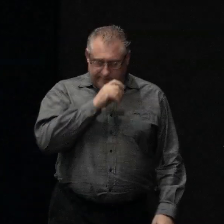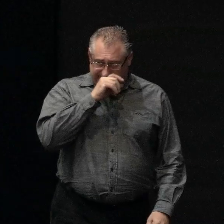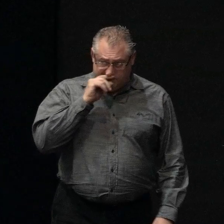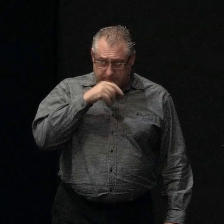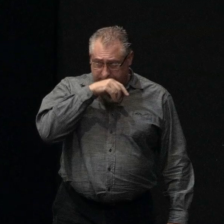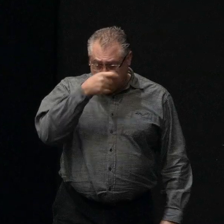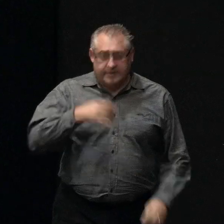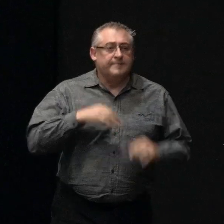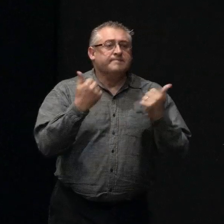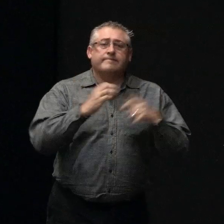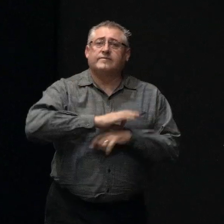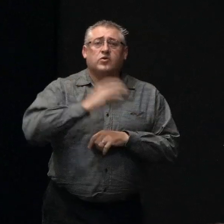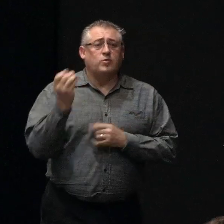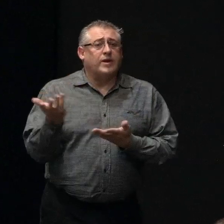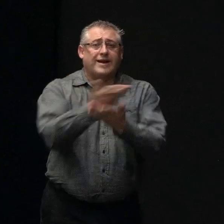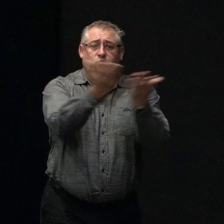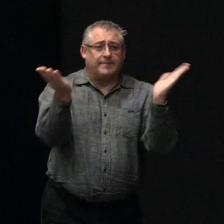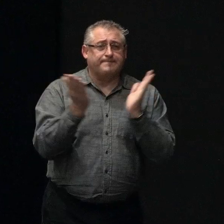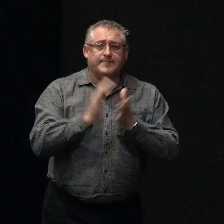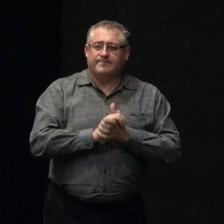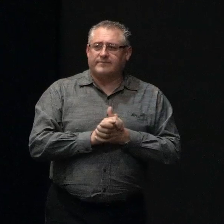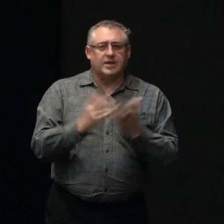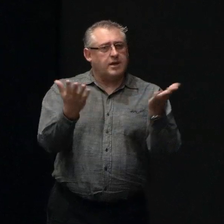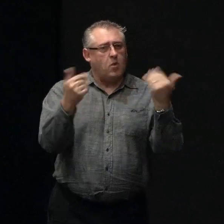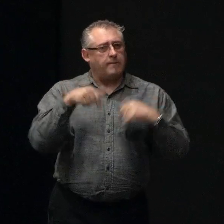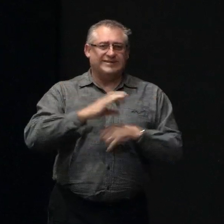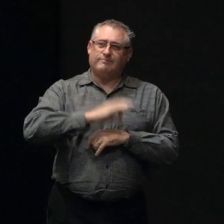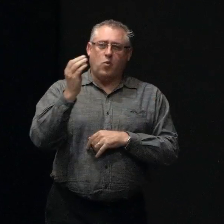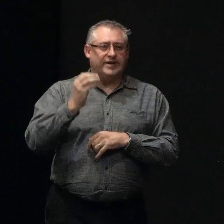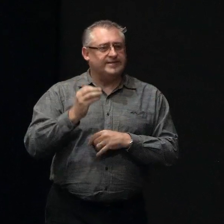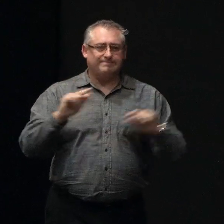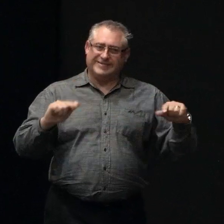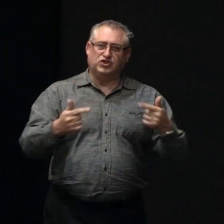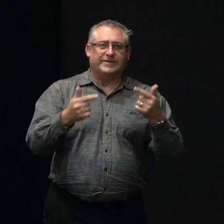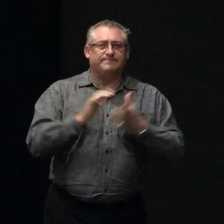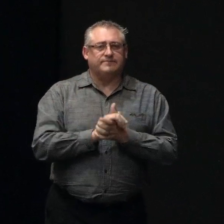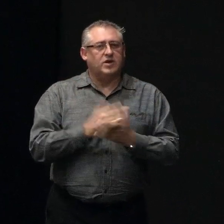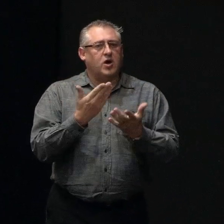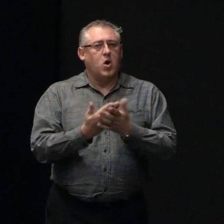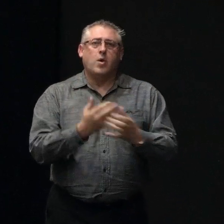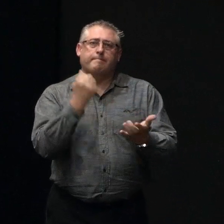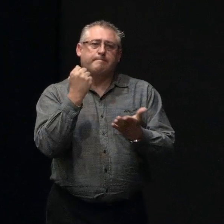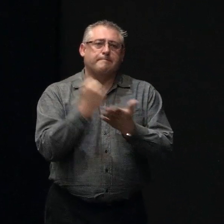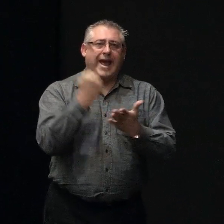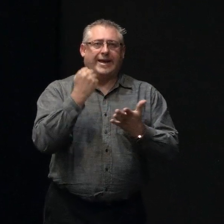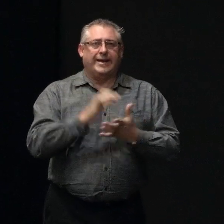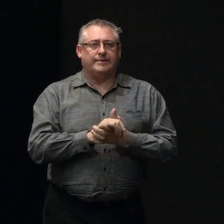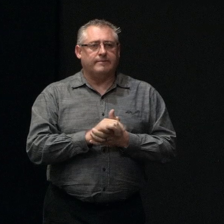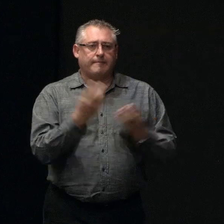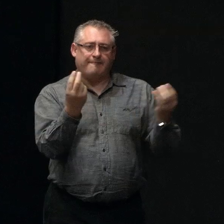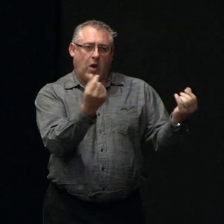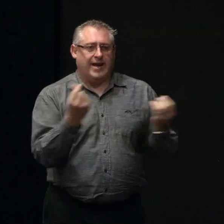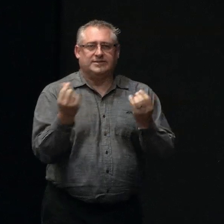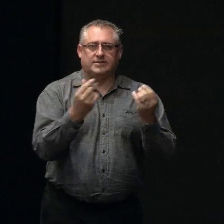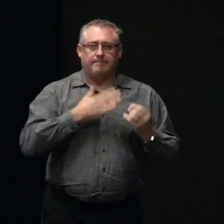Good morning everybody, welcome to this morning's session on banking and on your finances. My